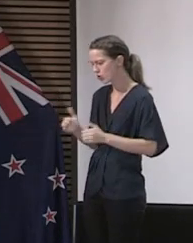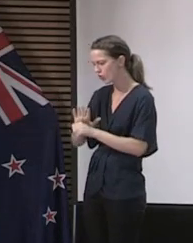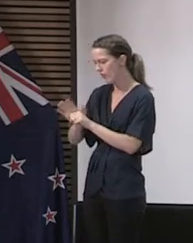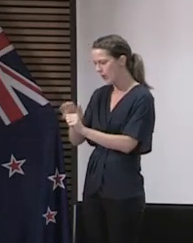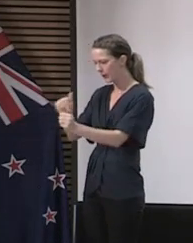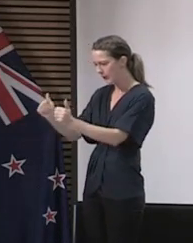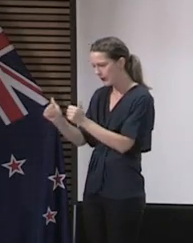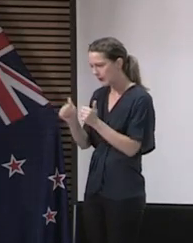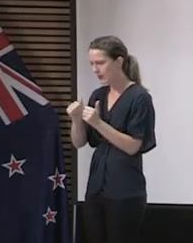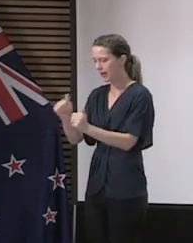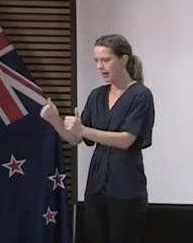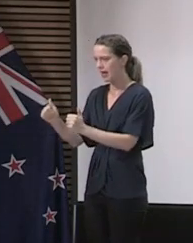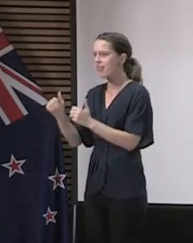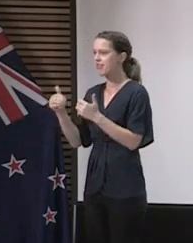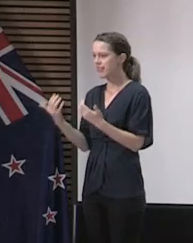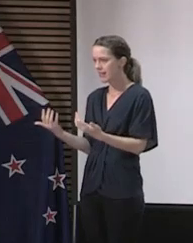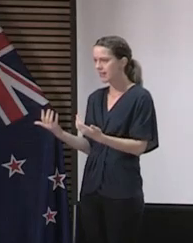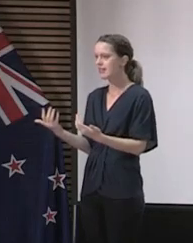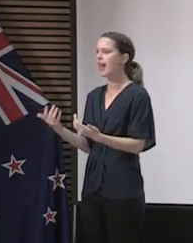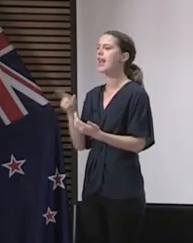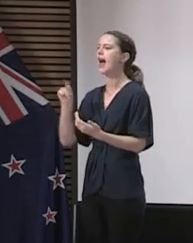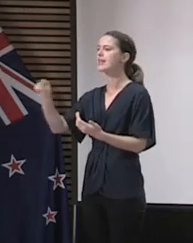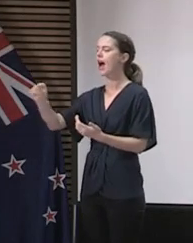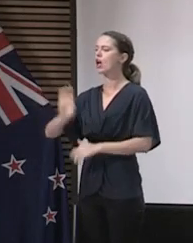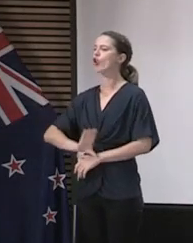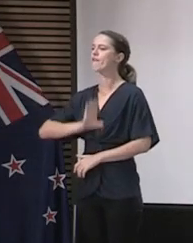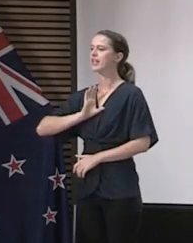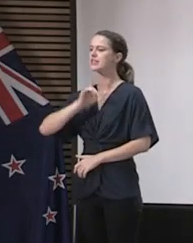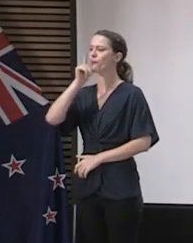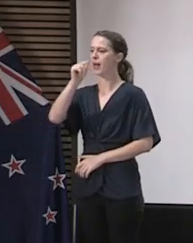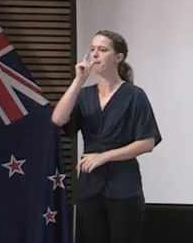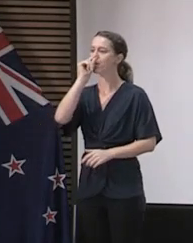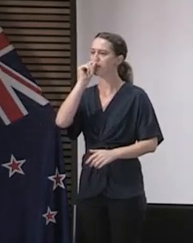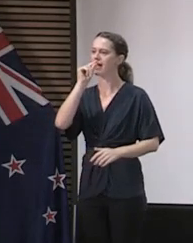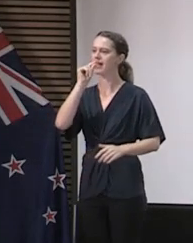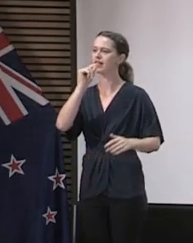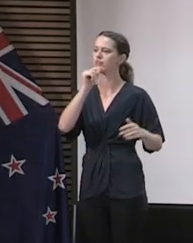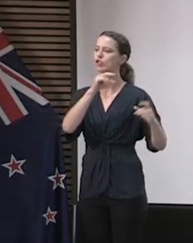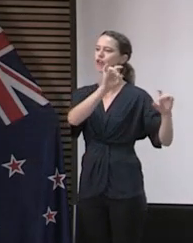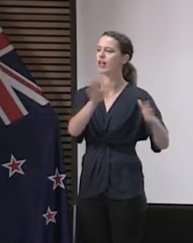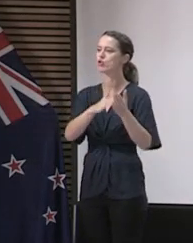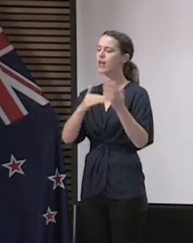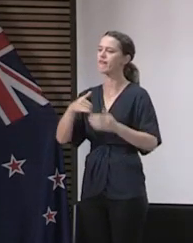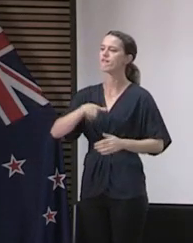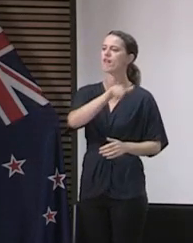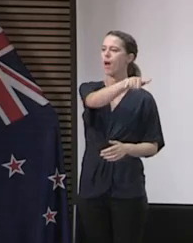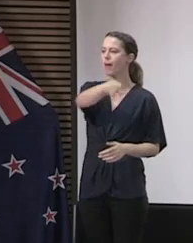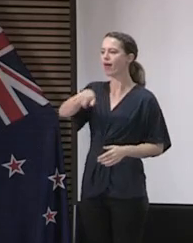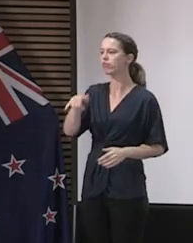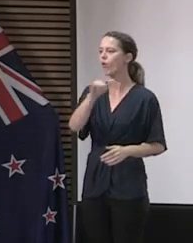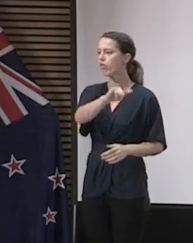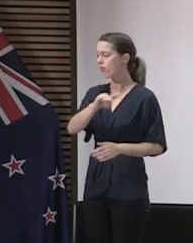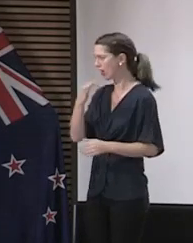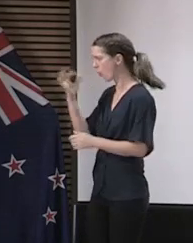to a point where we can with confidence open those borders. We're not yet that, but we're keeping that in mind. When realistically could